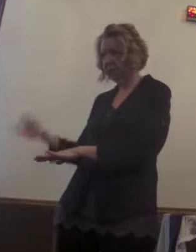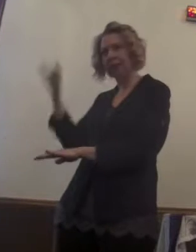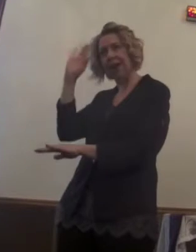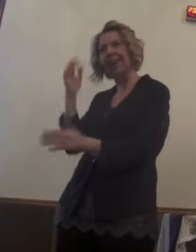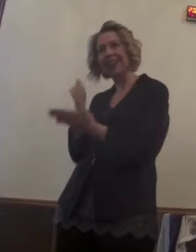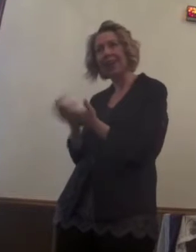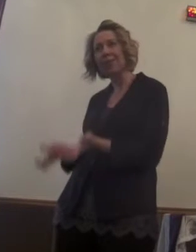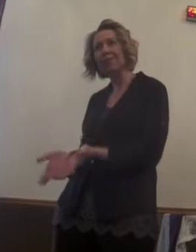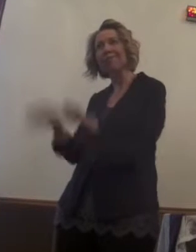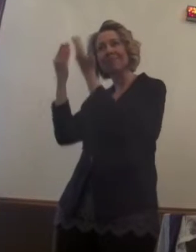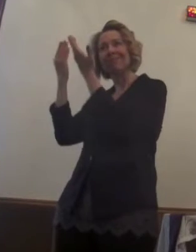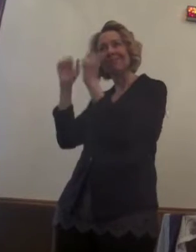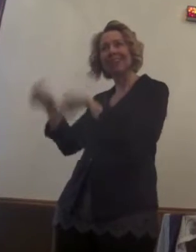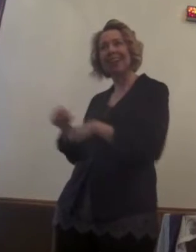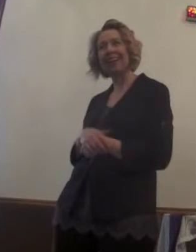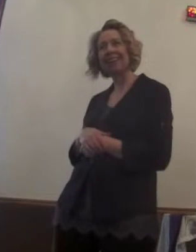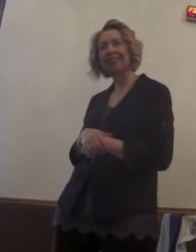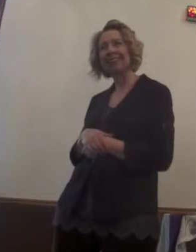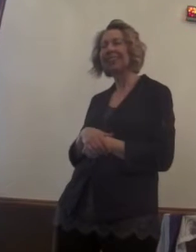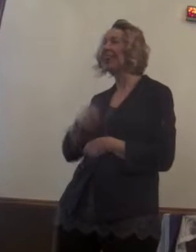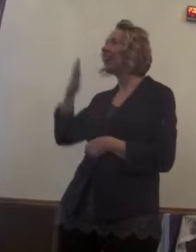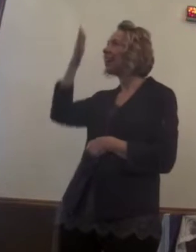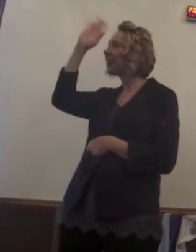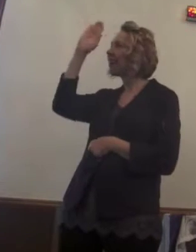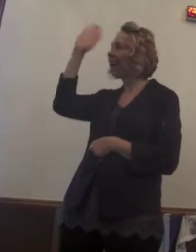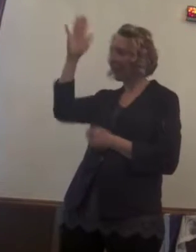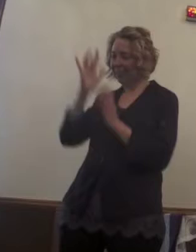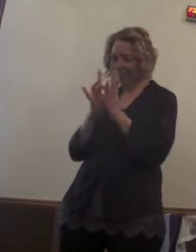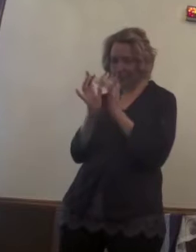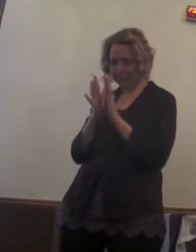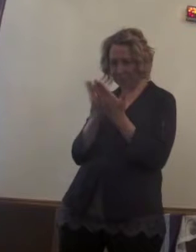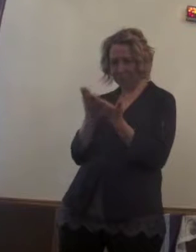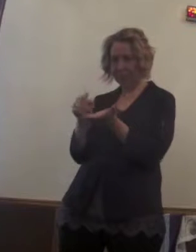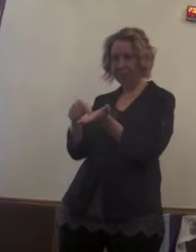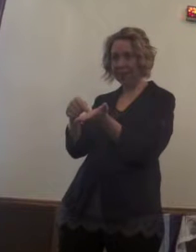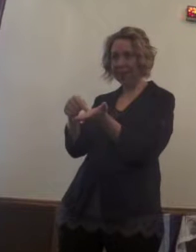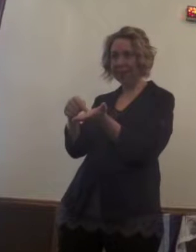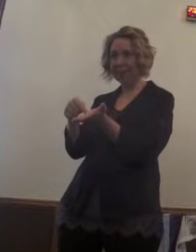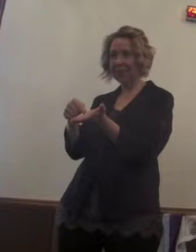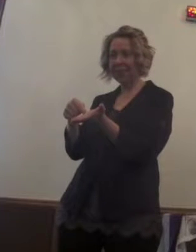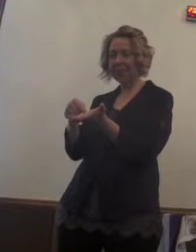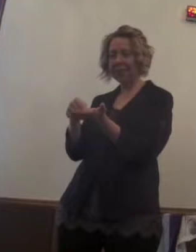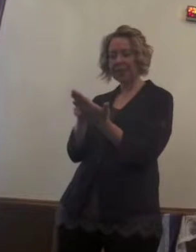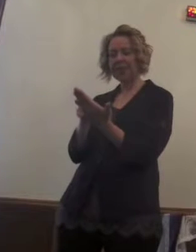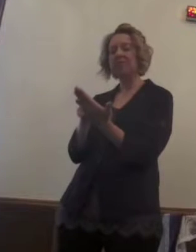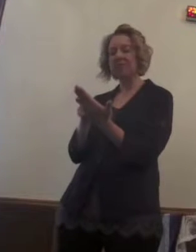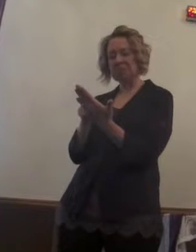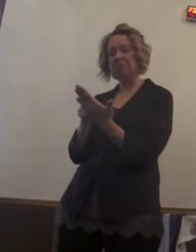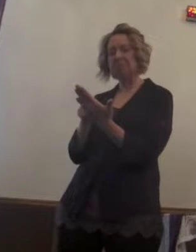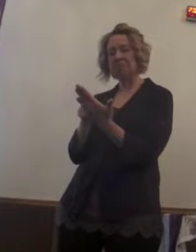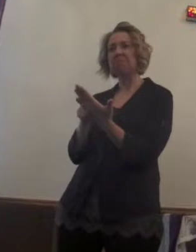God's word and God's word alone is simply as it was stated